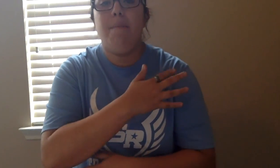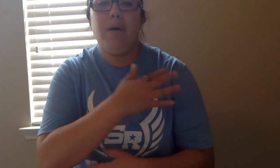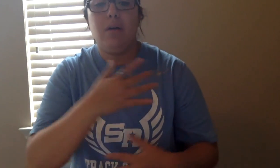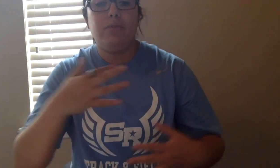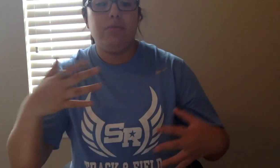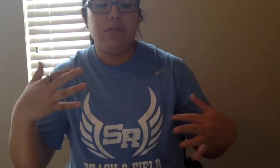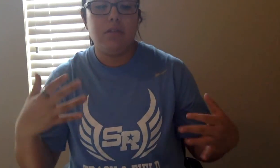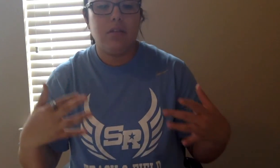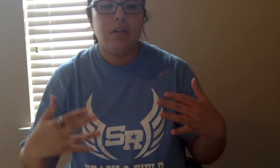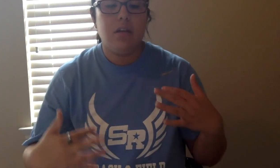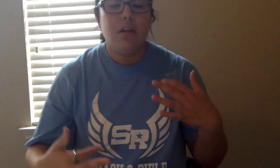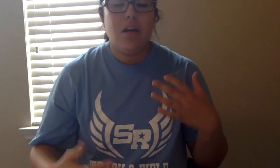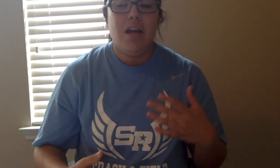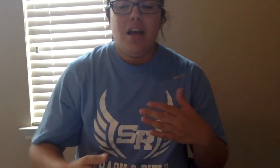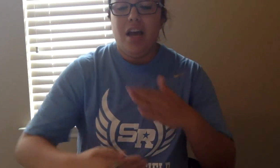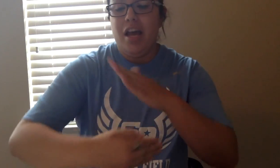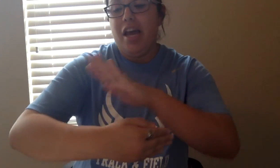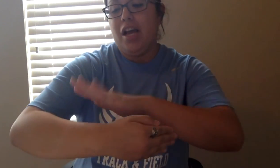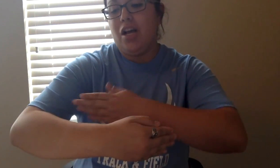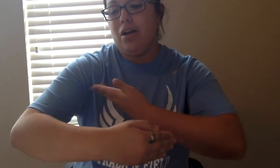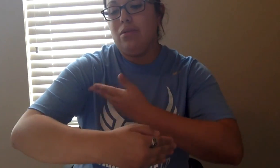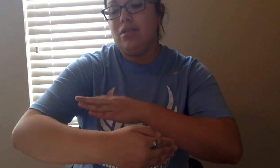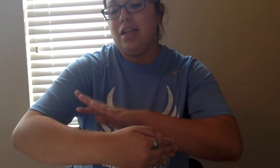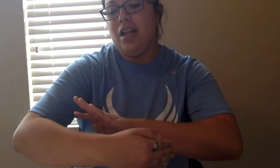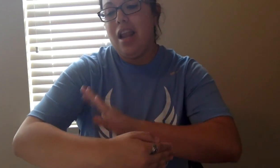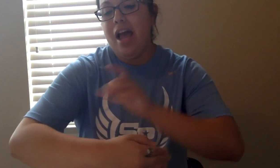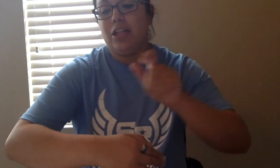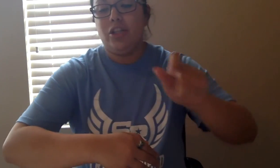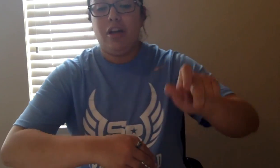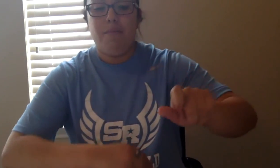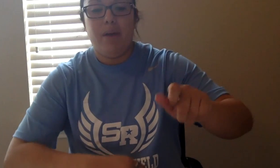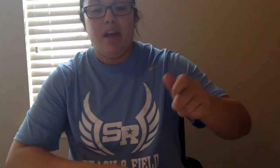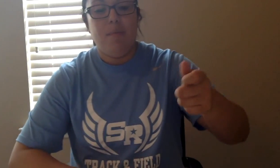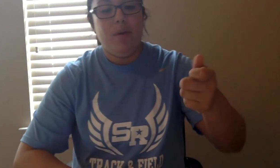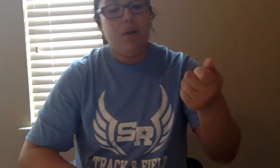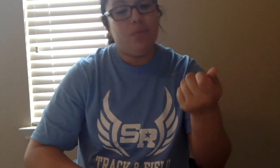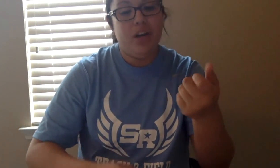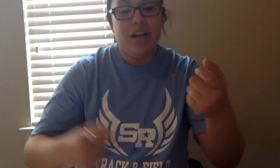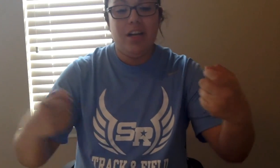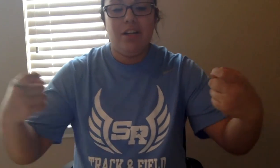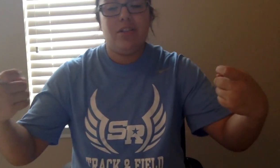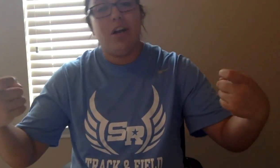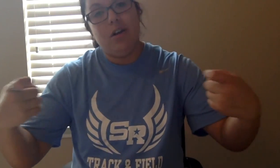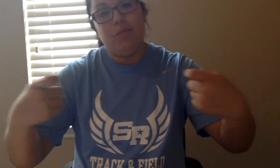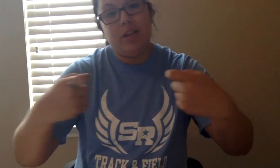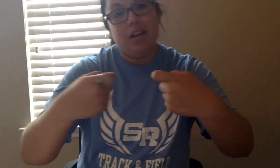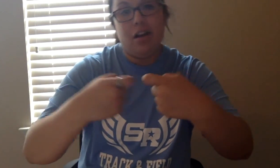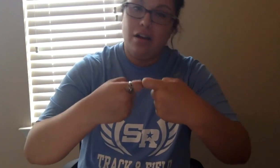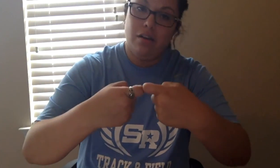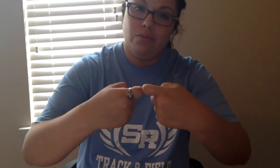bones it goes electric baby when you turn me on